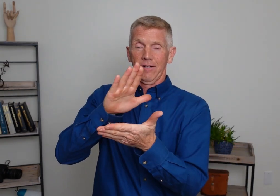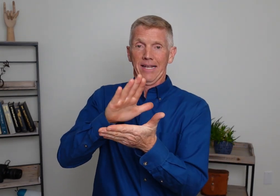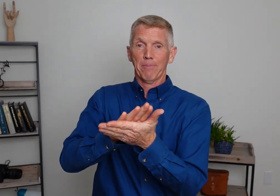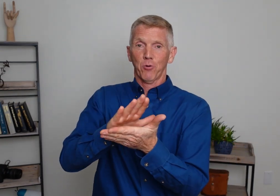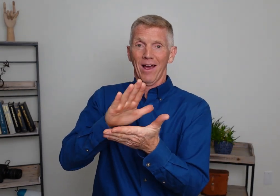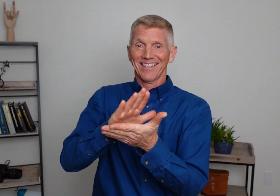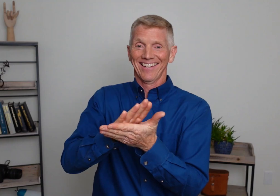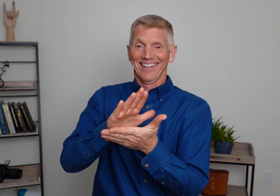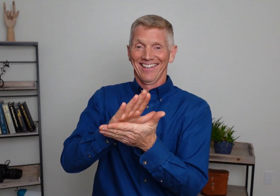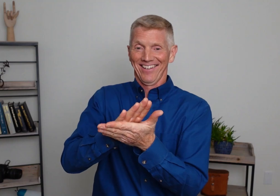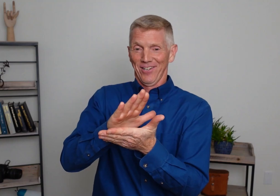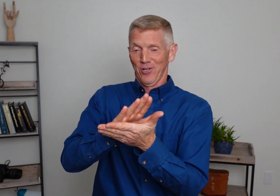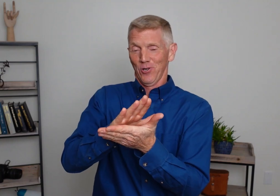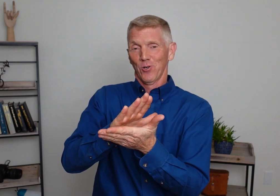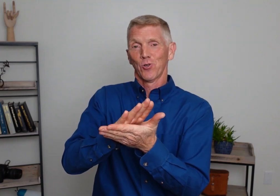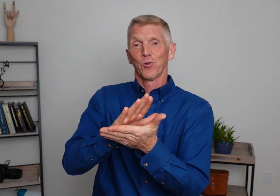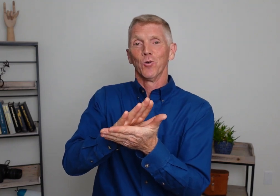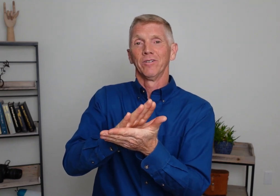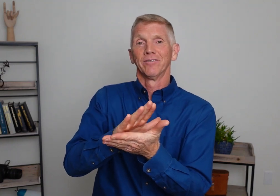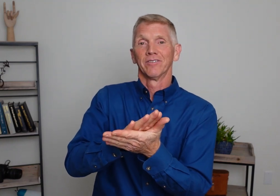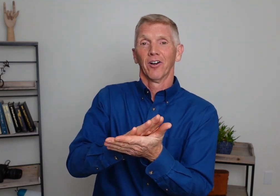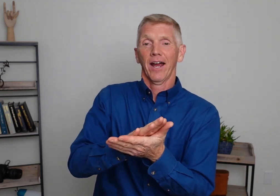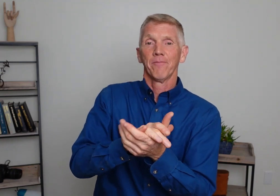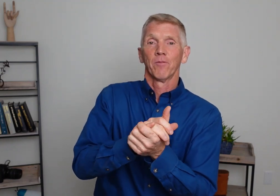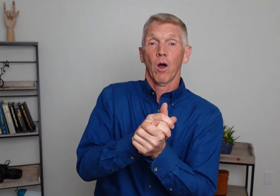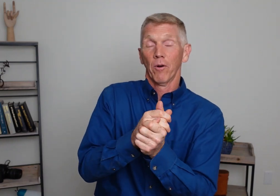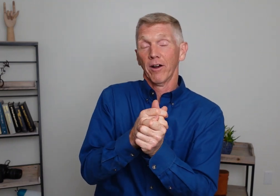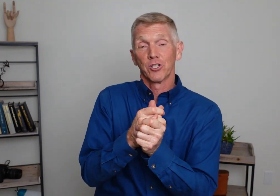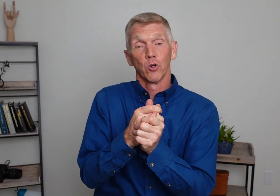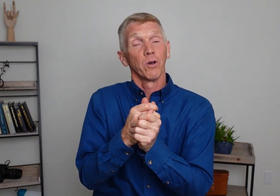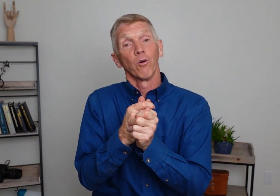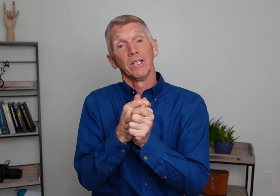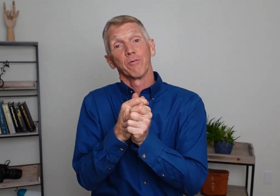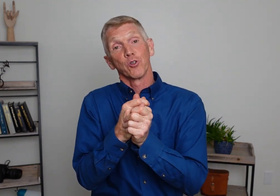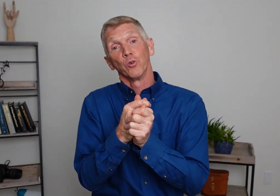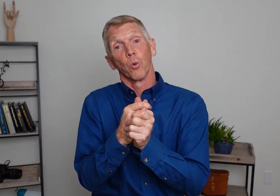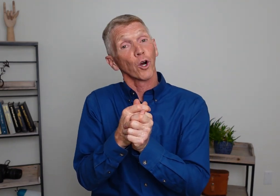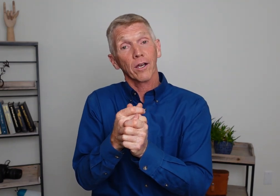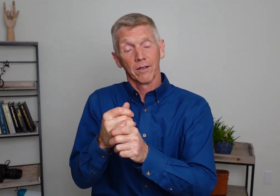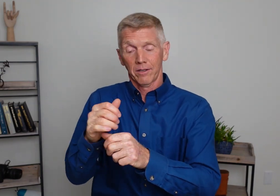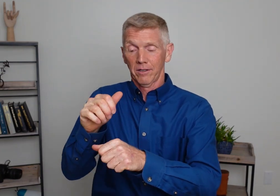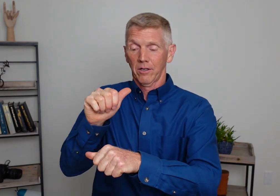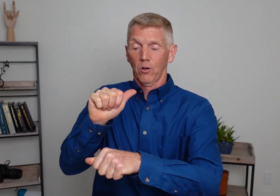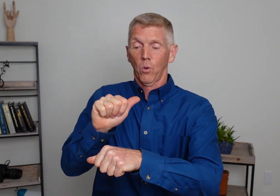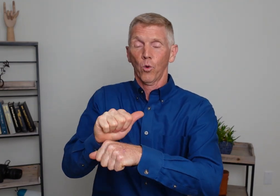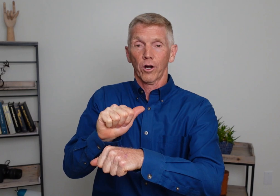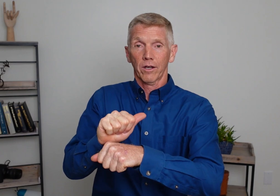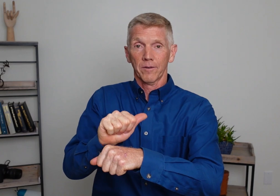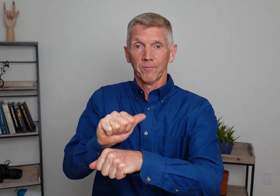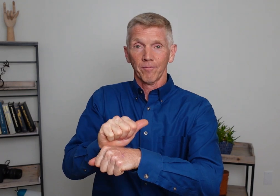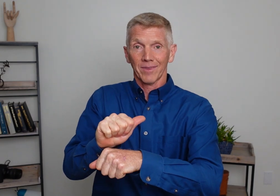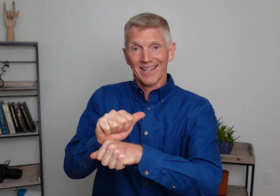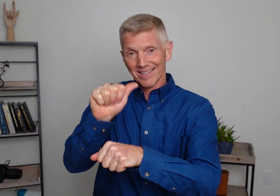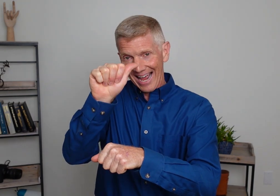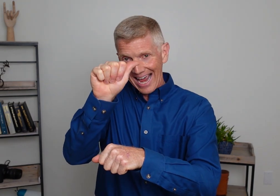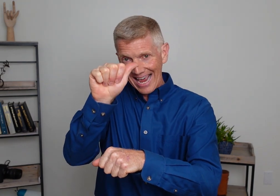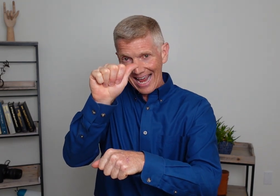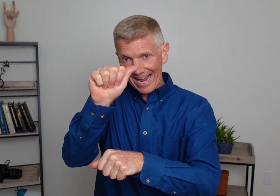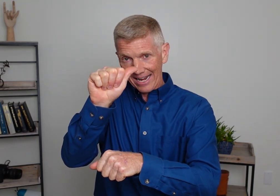Taps twice. School. All right. While we're there at school. We go. We leave from school to work. Work. It's an A hand.